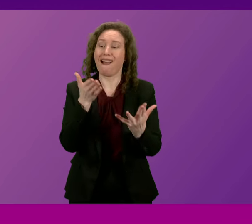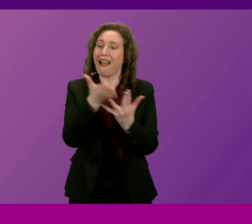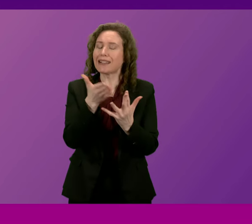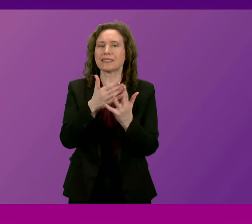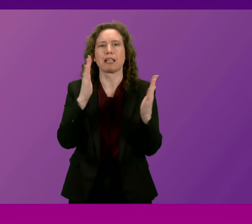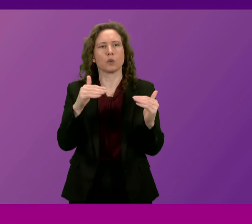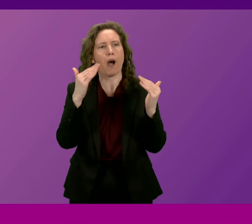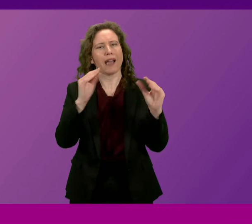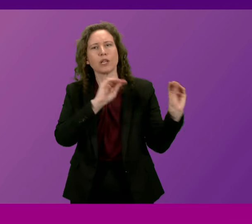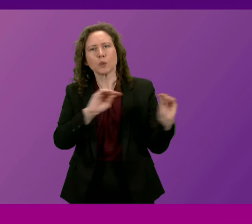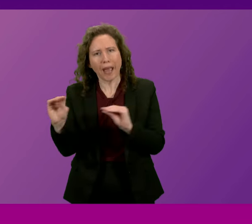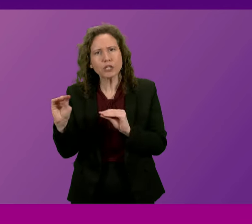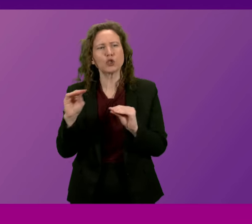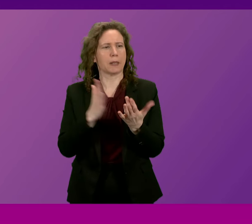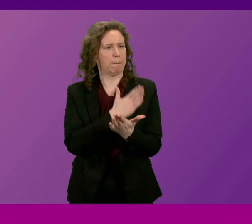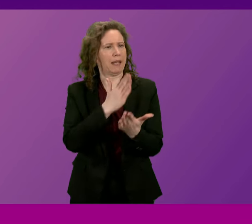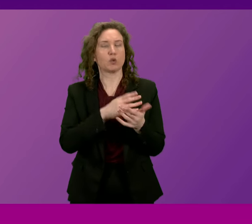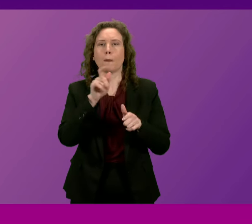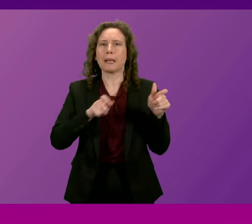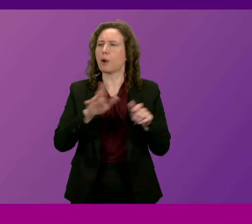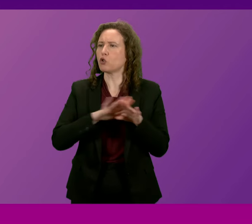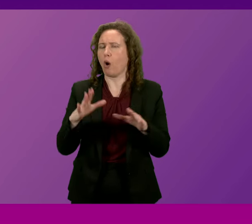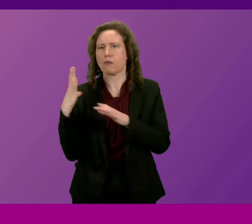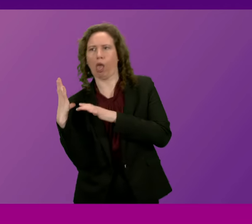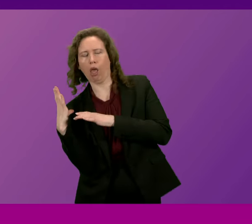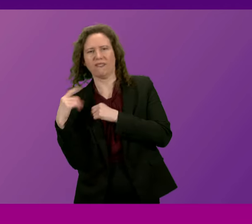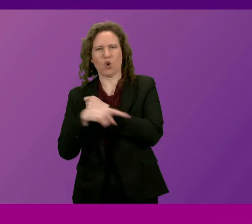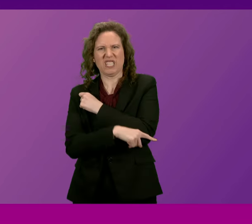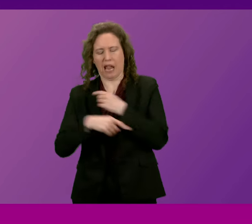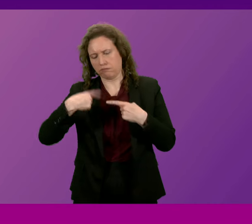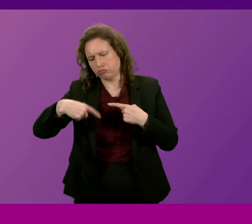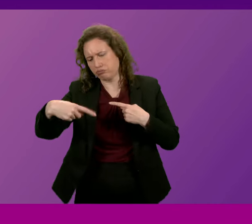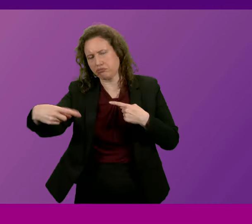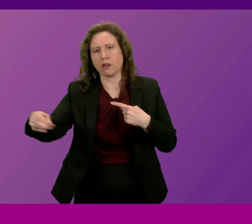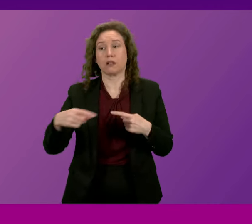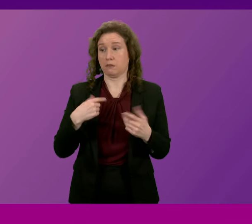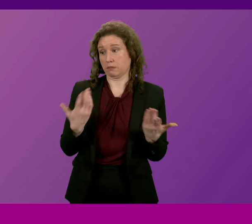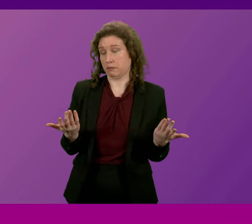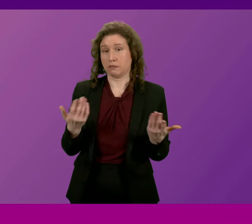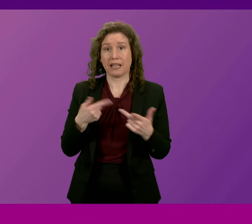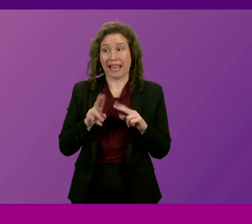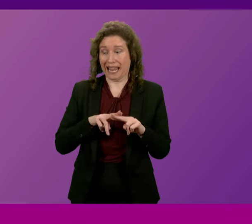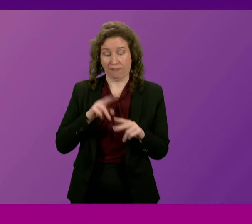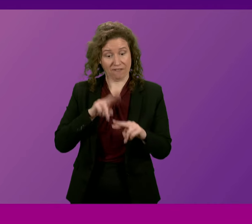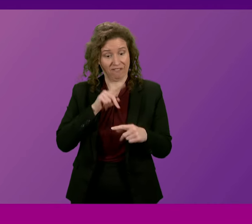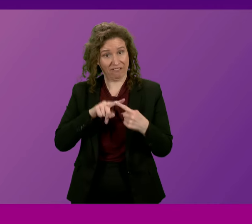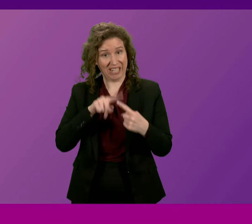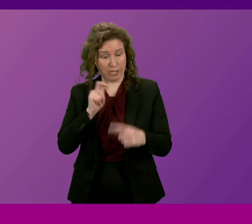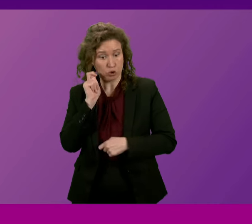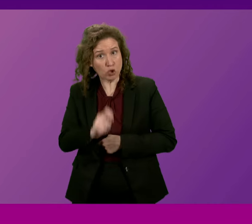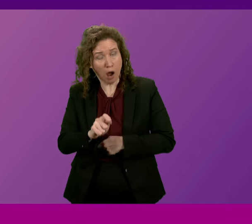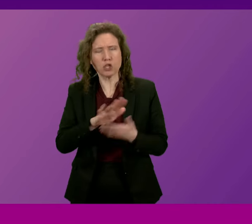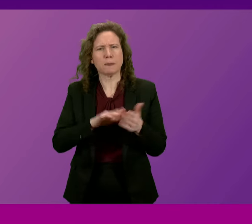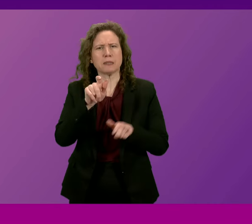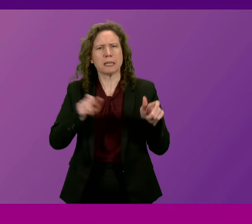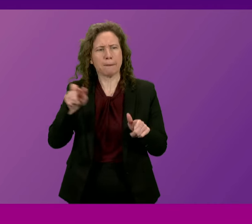to higher education and ensuring that people are not saddled with the debt that they're saddled with by the application of tuition fees in other parts of the United